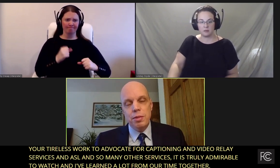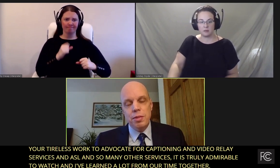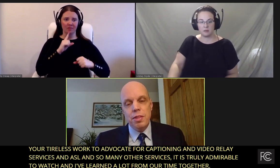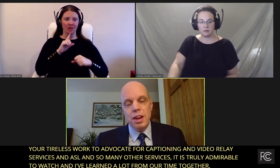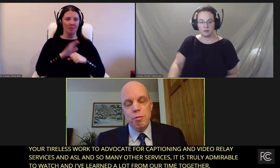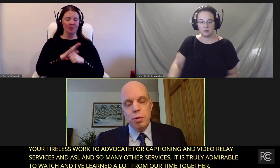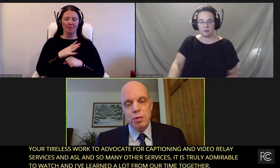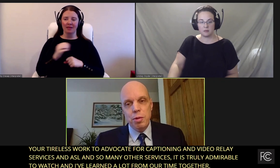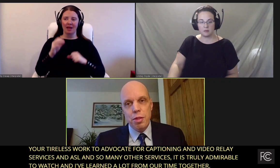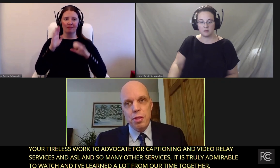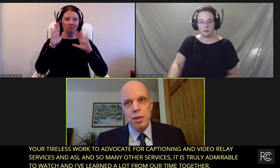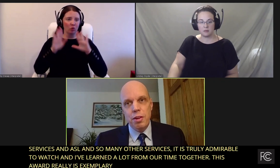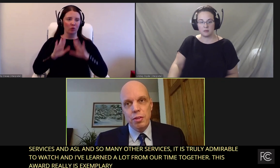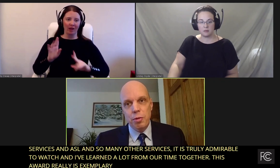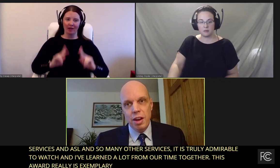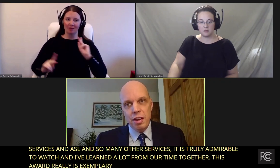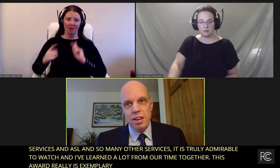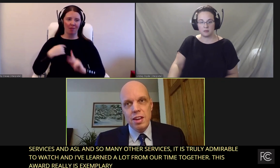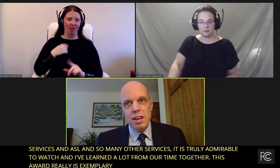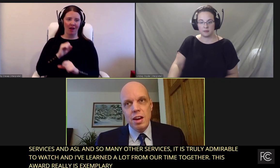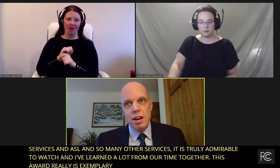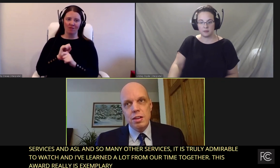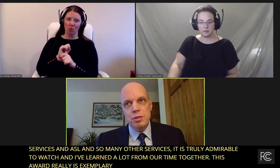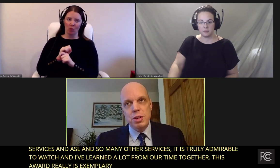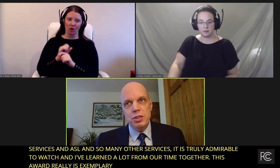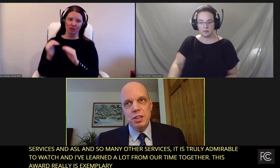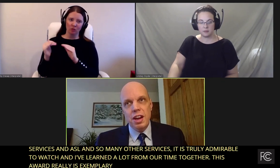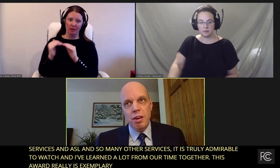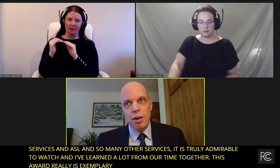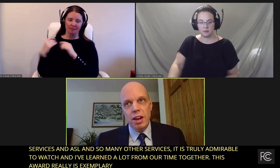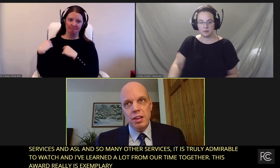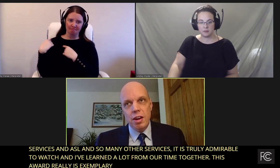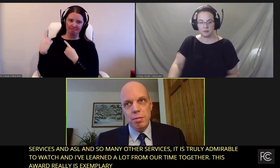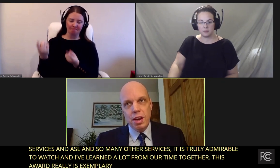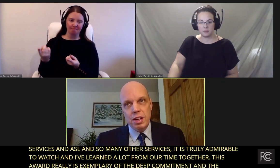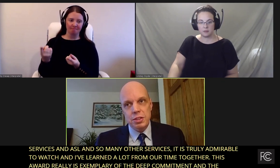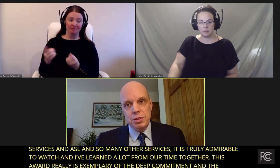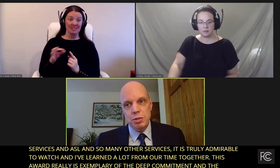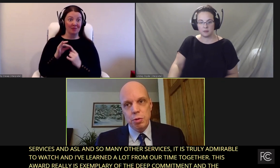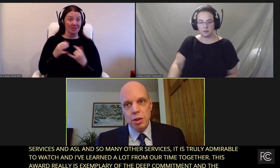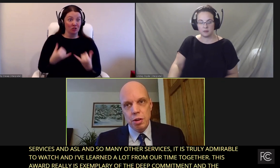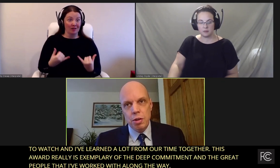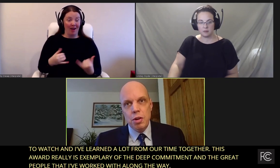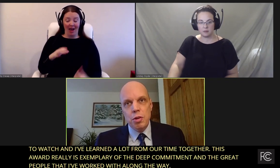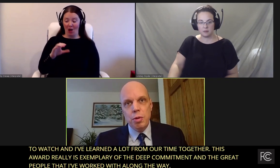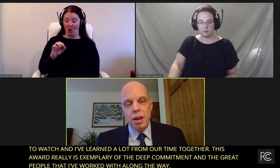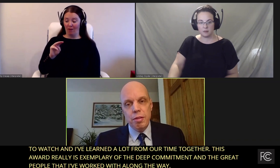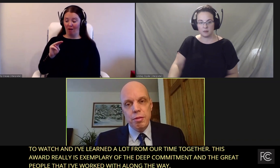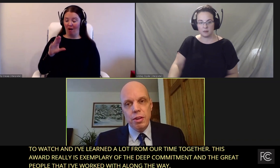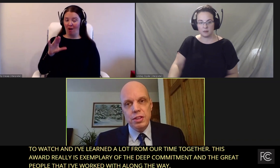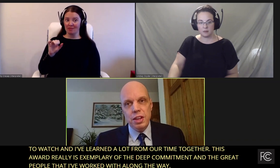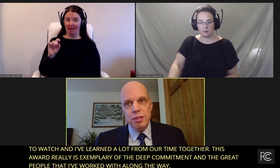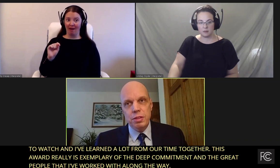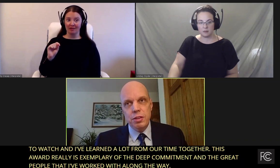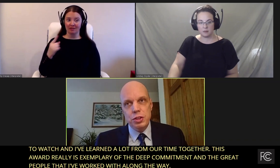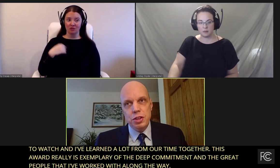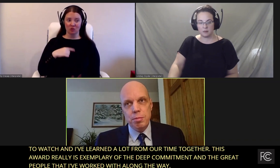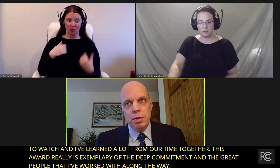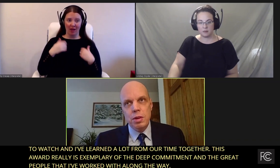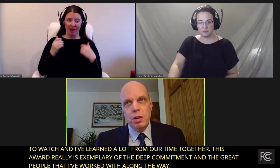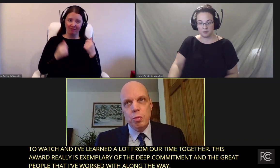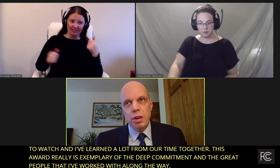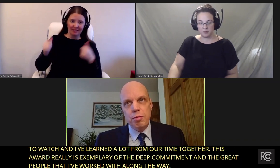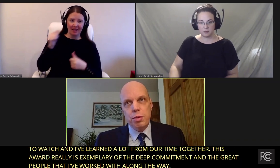great people that I've worked with along the way, especially now at Comcast, where we have our executive